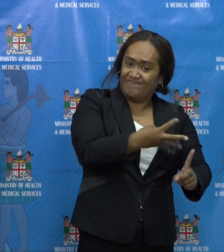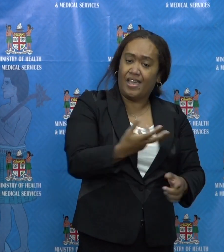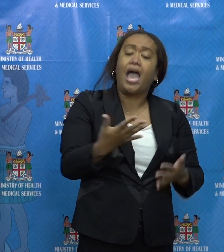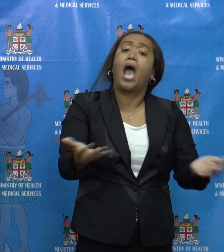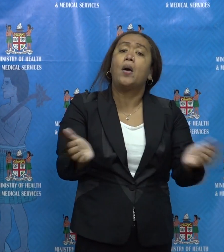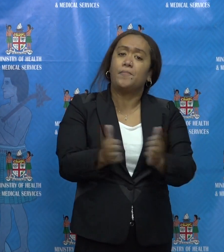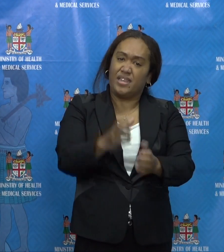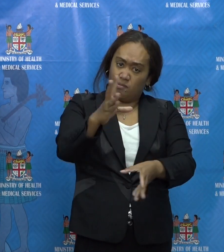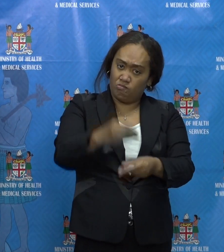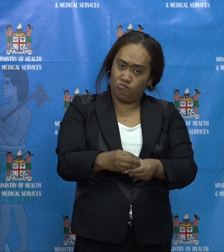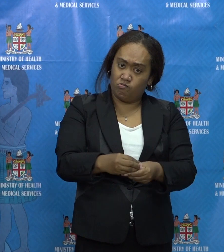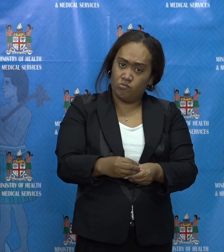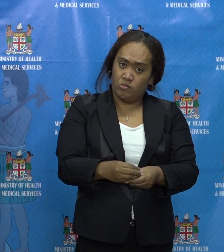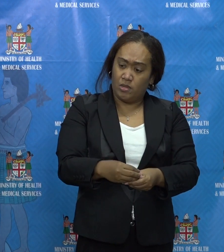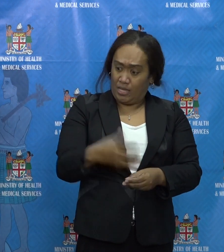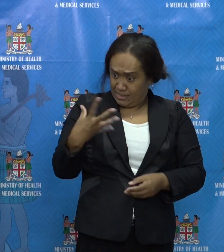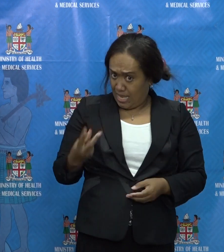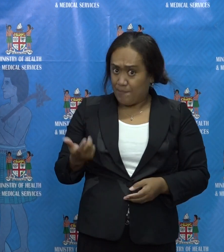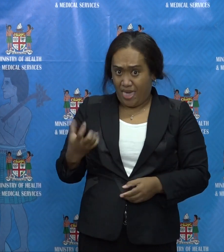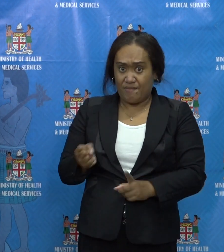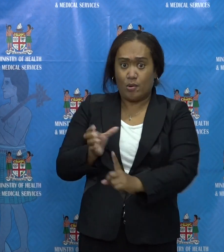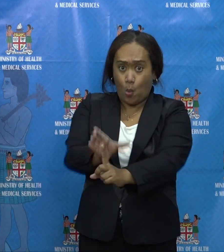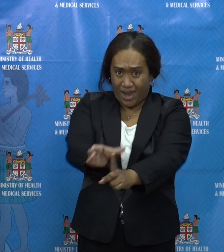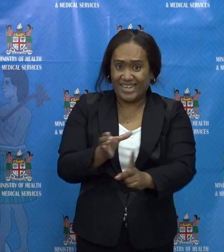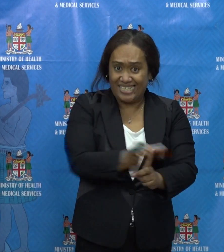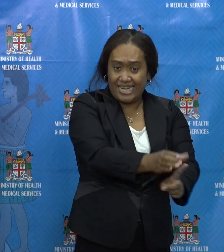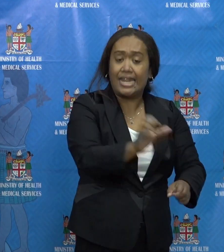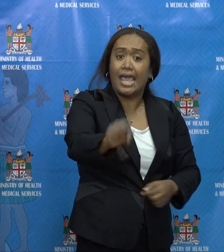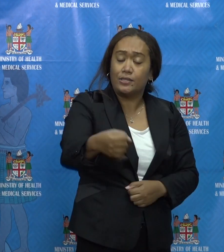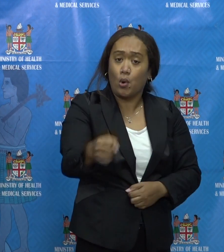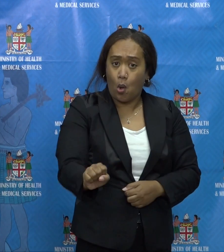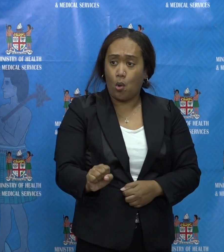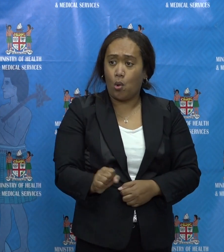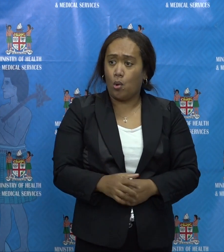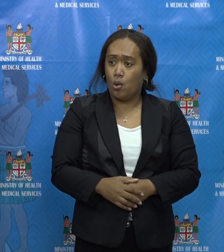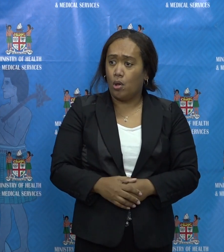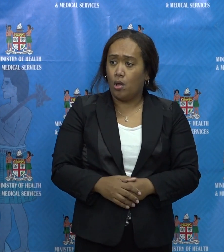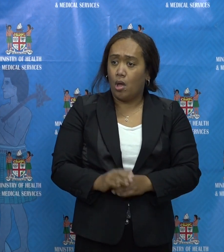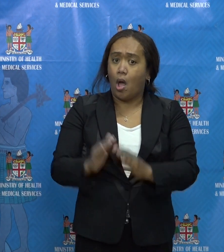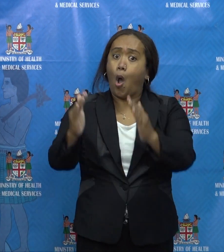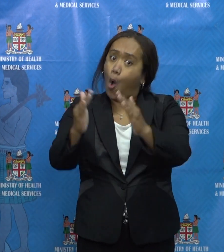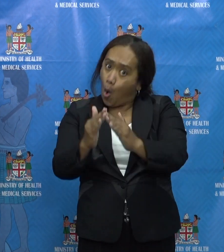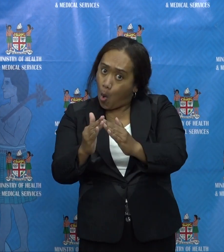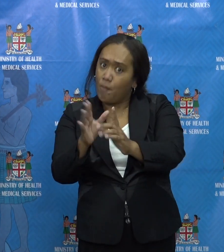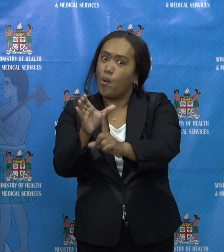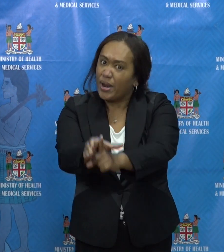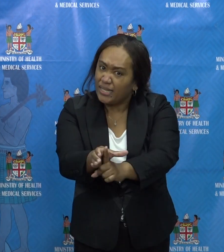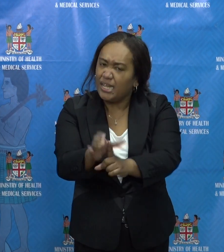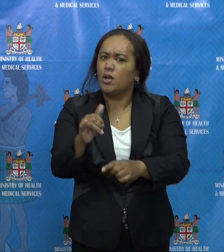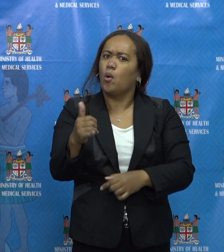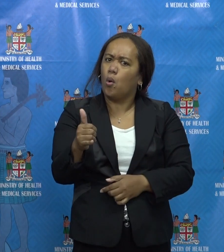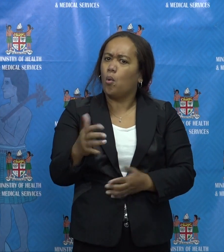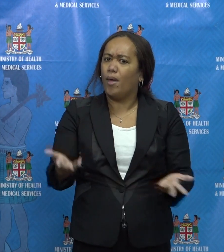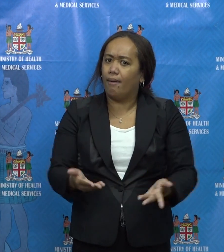are in quarantine, have been placed in quarantine? If it's at home, who is policing that?